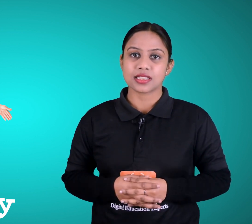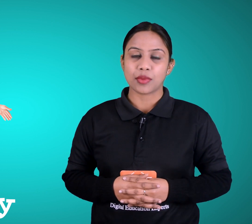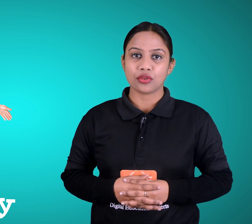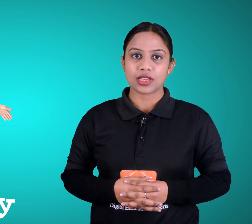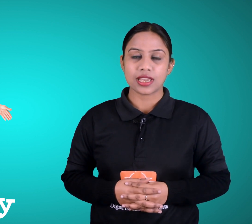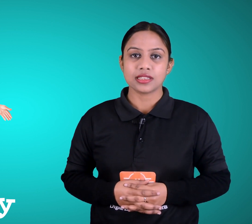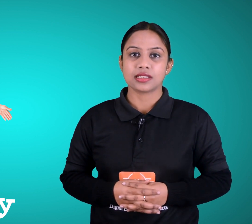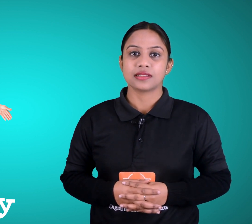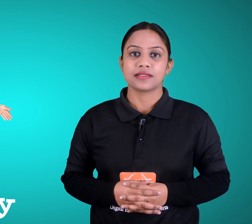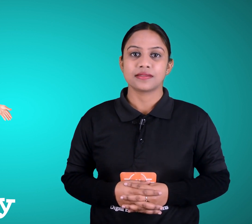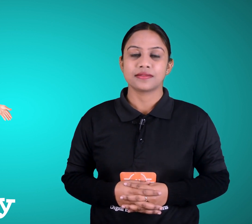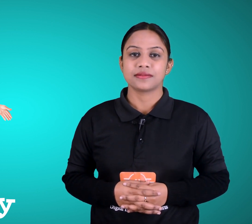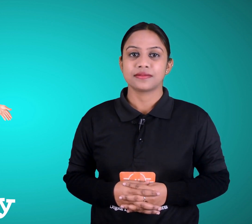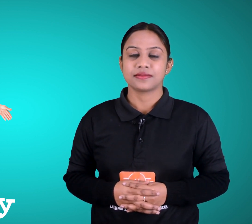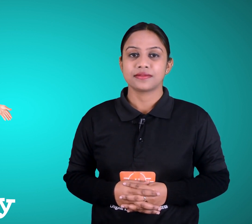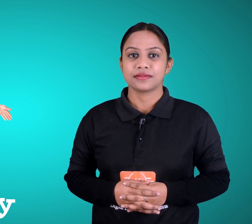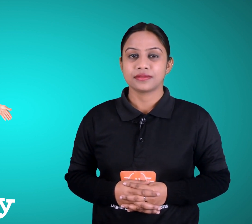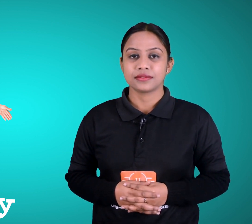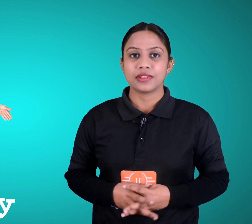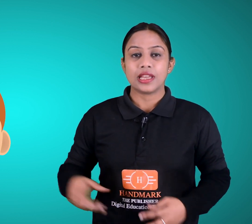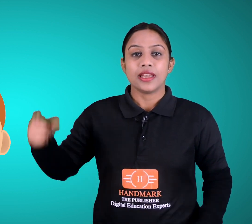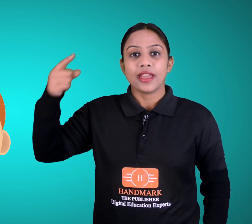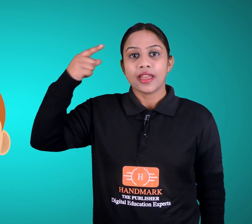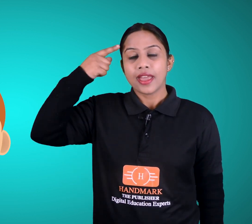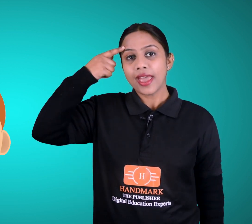about it head